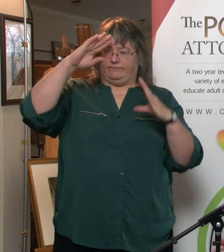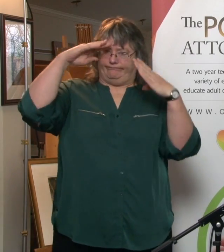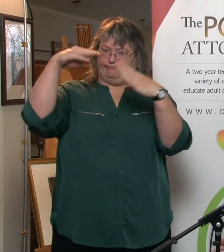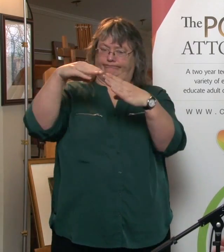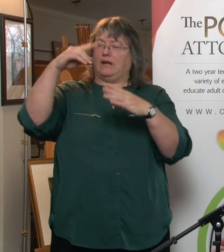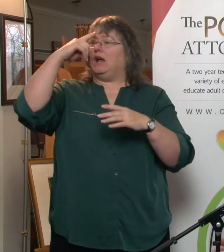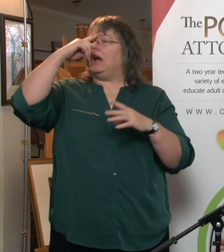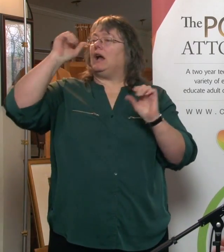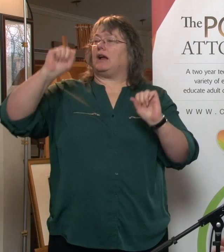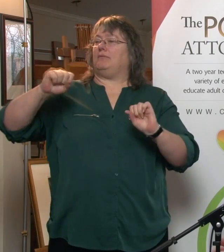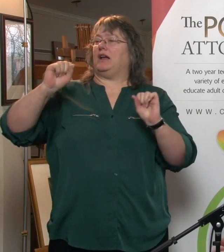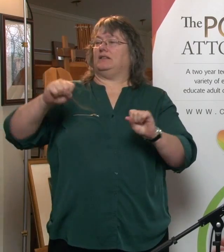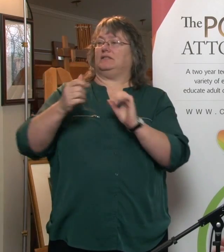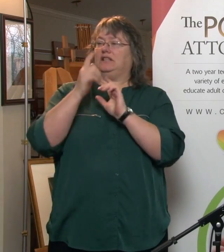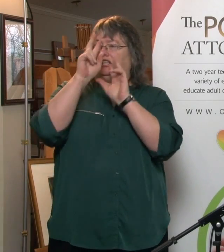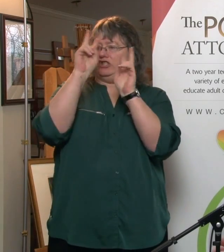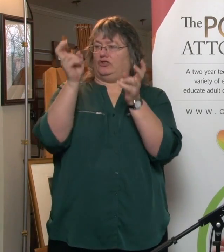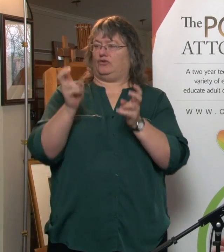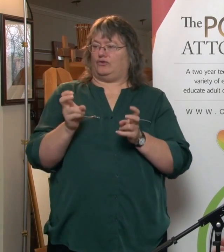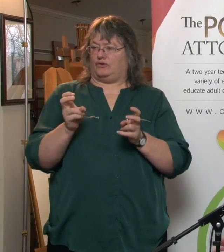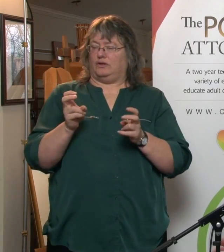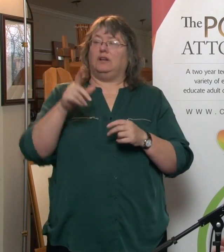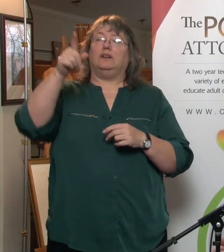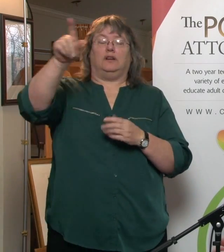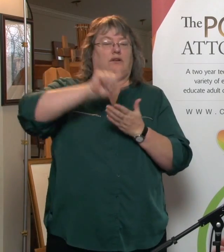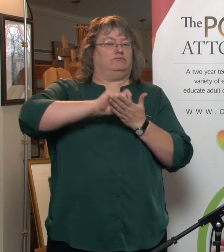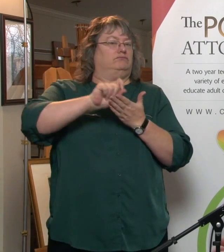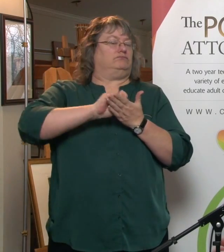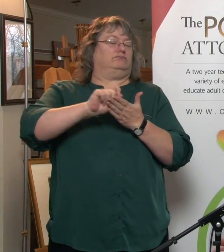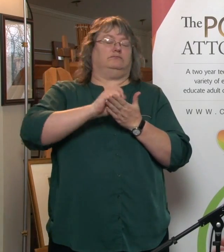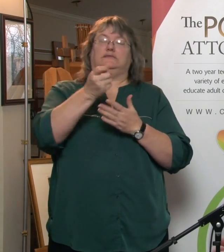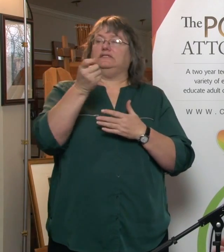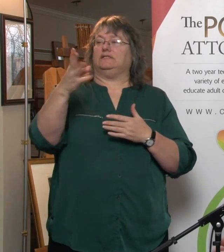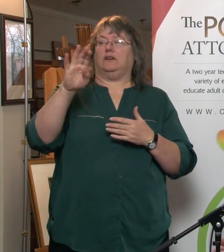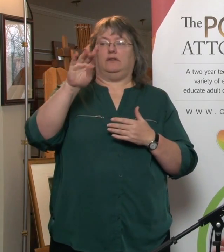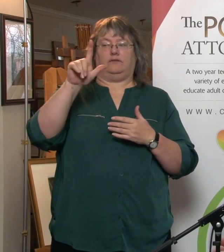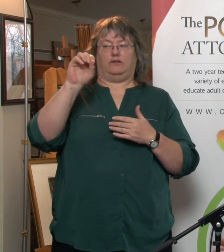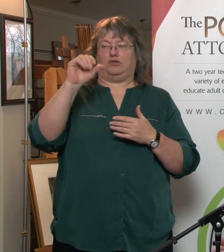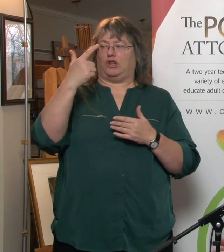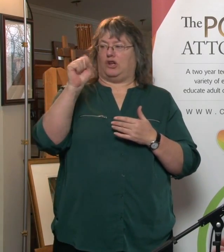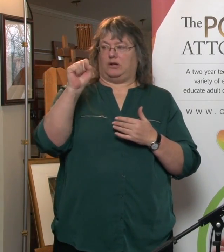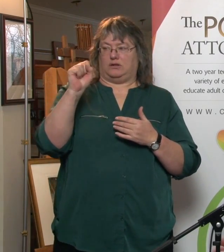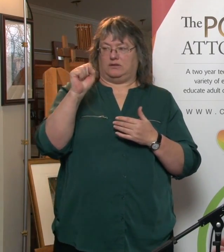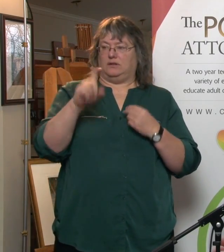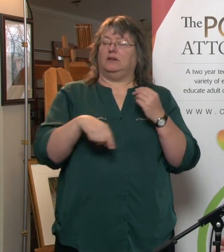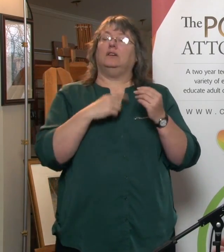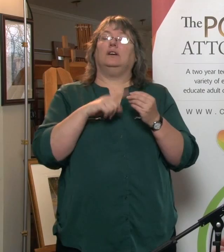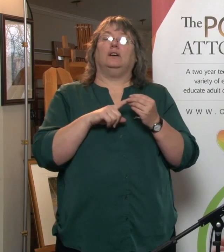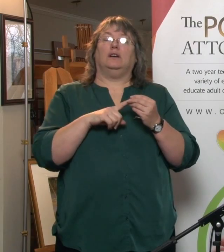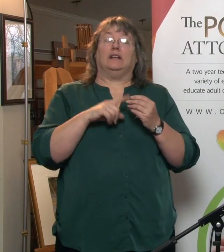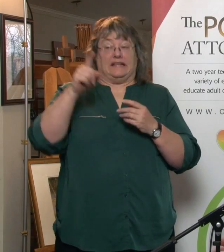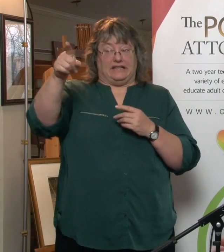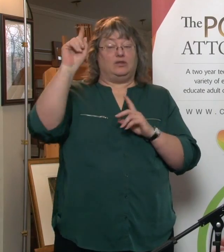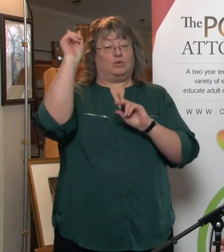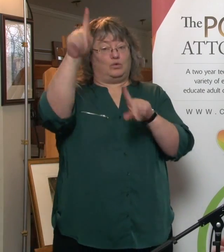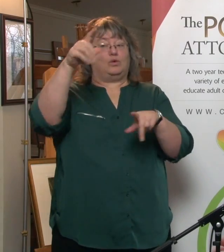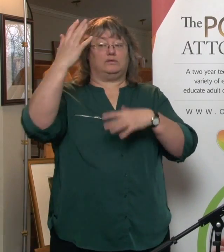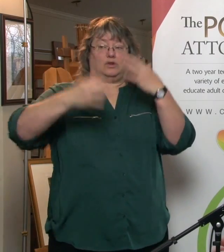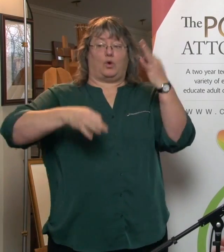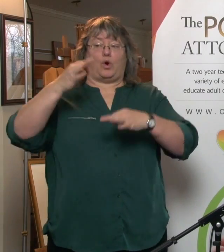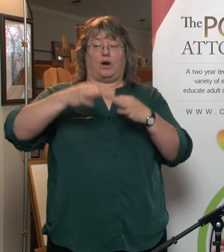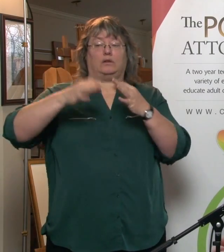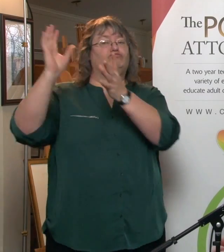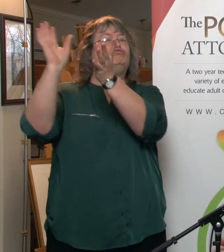issues in the elderly. And he's written a number of blogs on this very topic of sort of how he often testifies in court